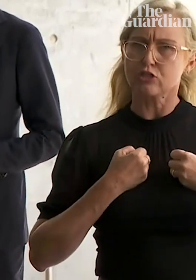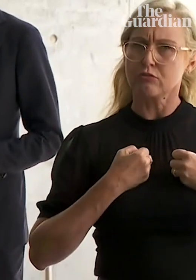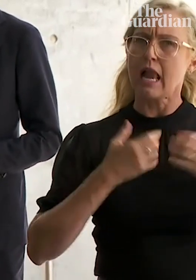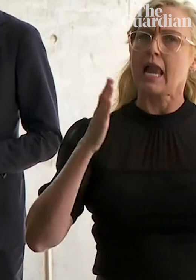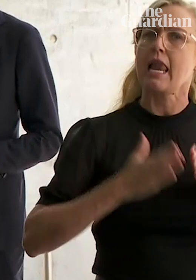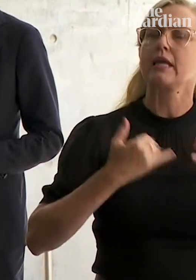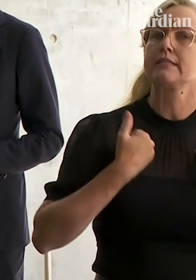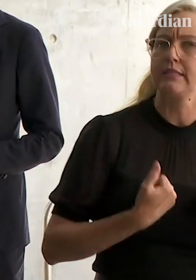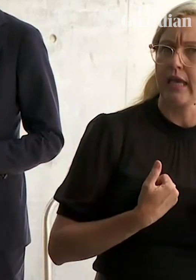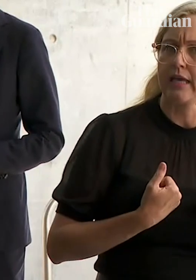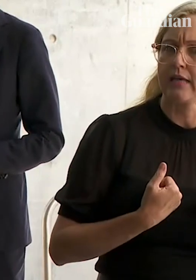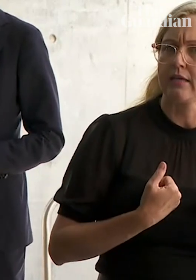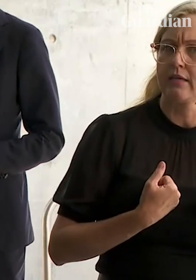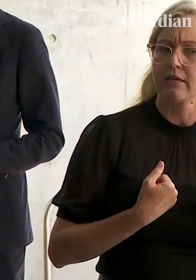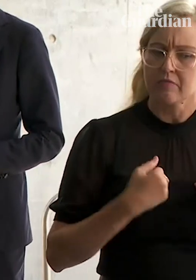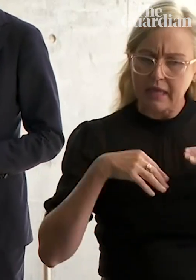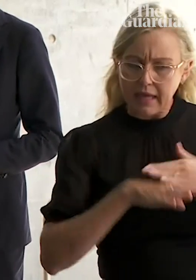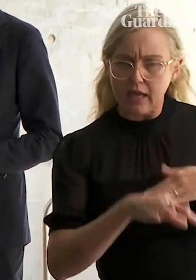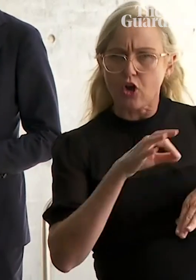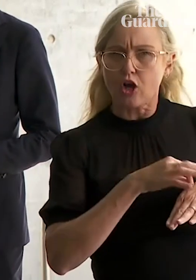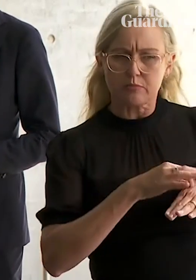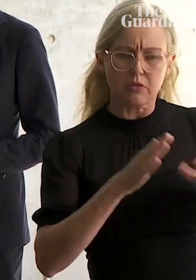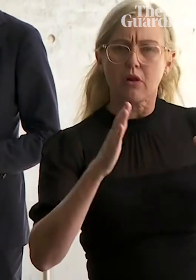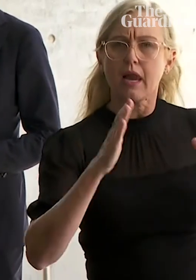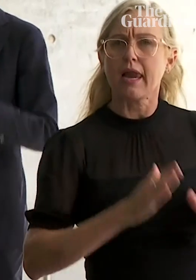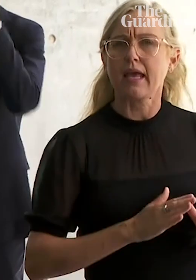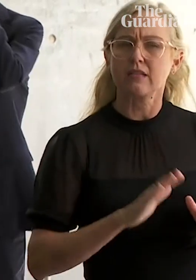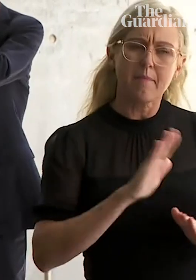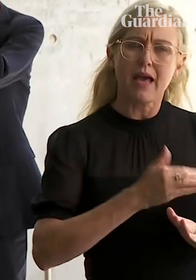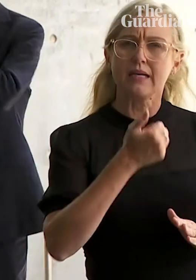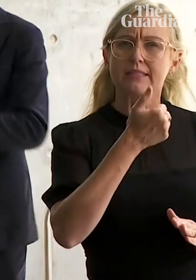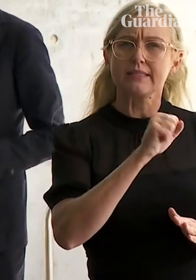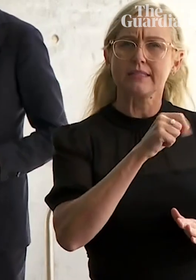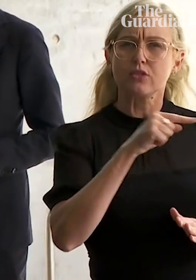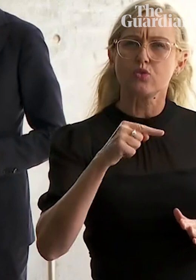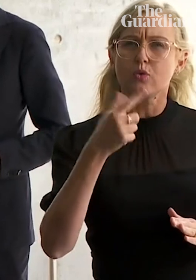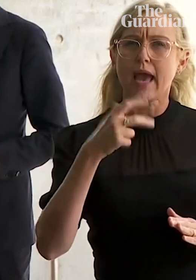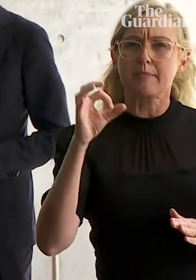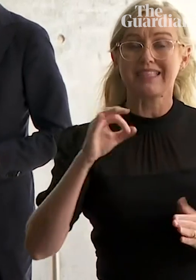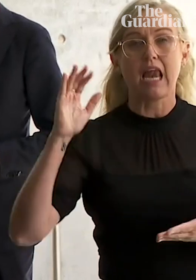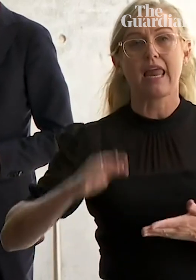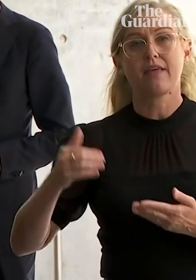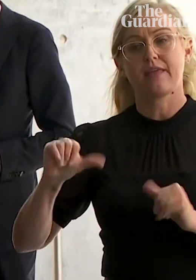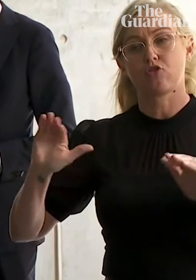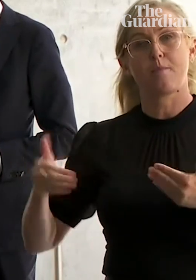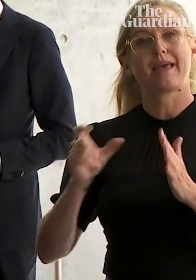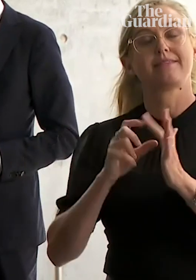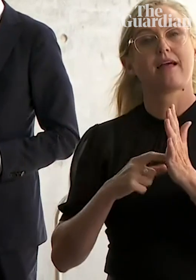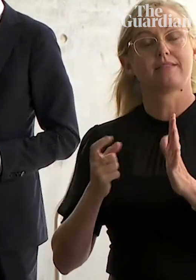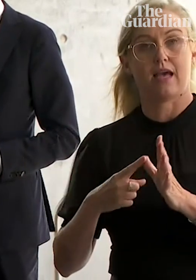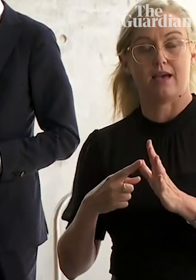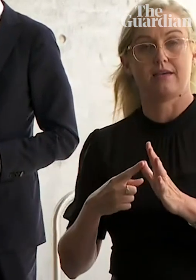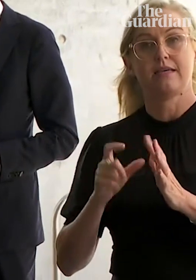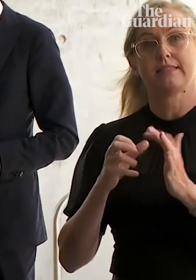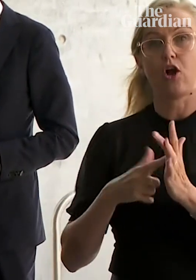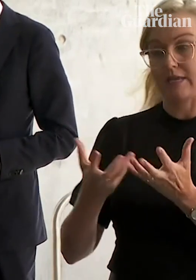Delta, with the risk of hospitalisation being around 60 to 80% less than for Delta. But the